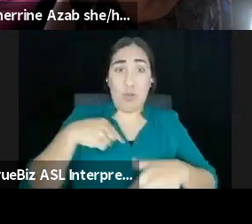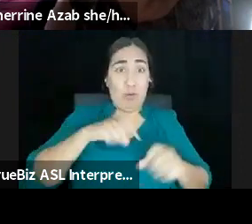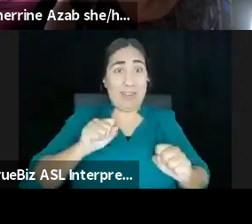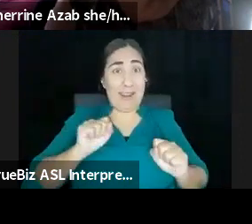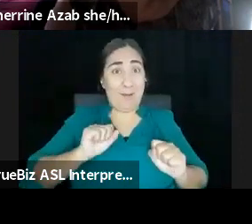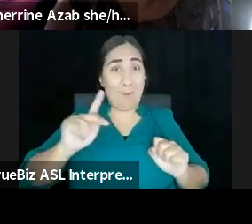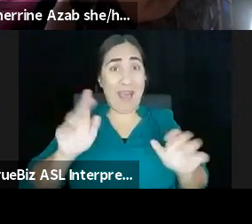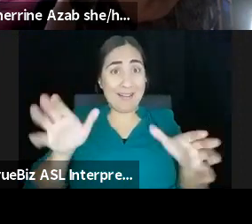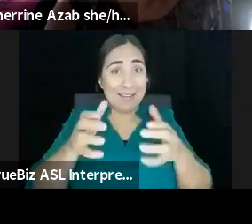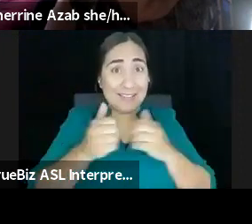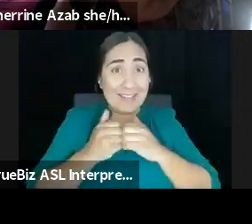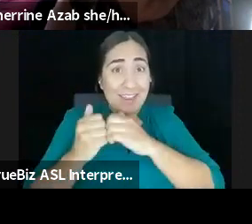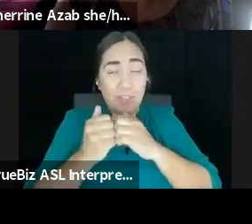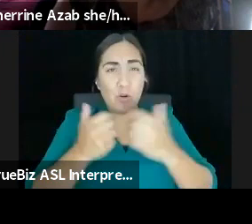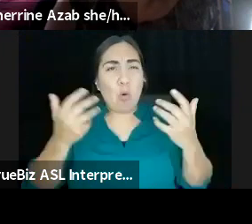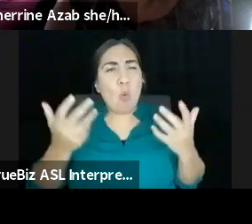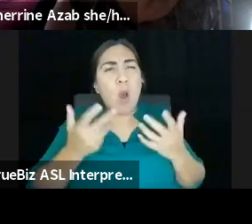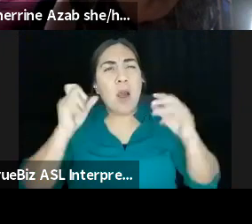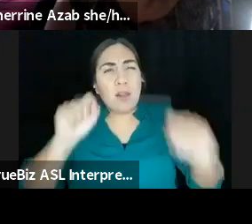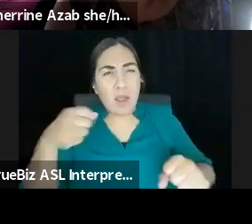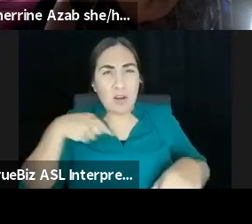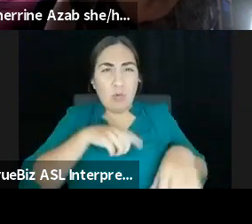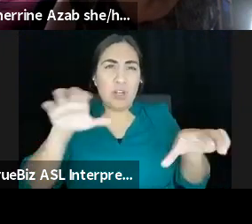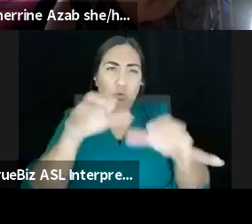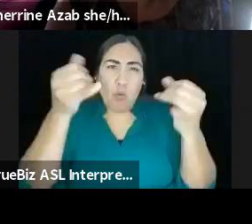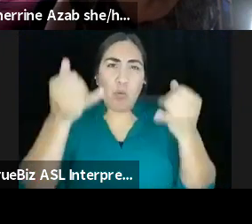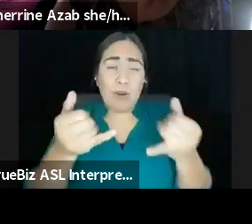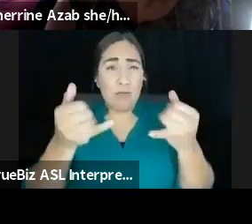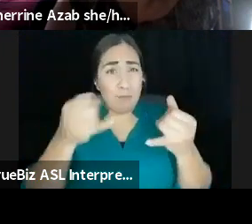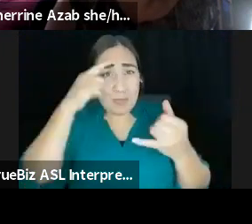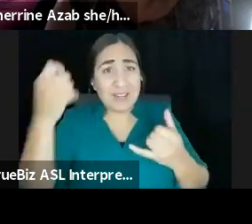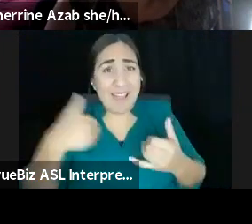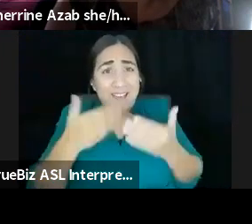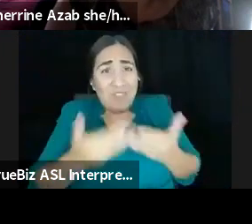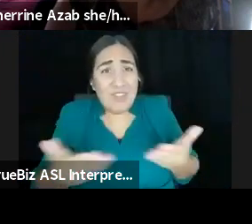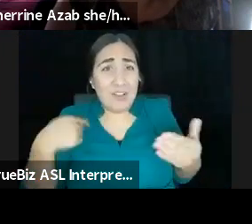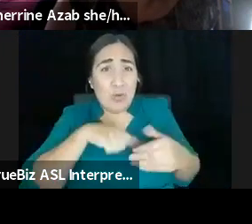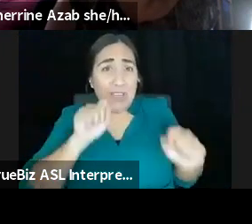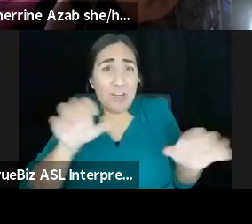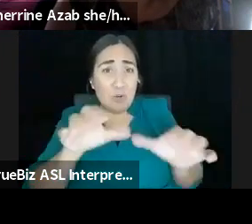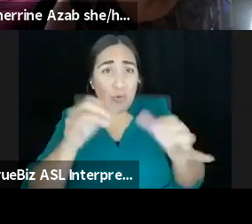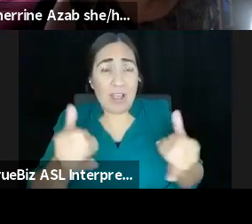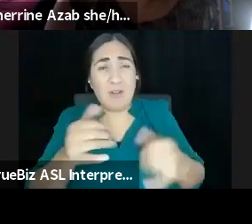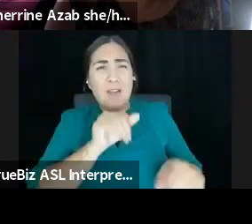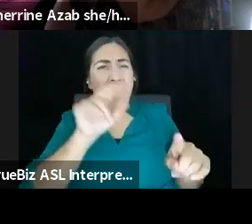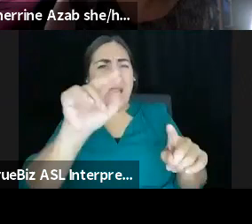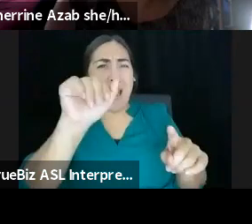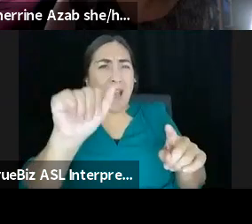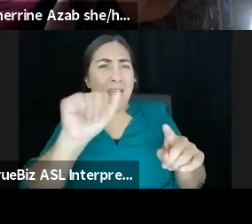do right now, because there are indeed things we can do right now. Like Anna mentioned, um, the example of theater opening its doors, there's multiple theaters